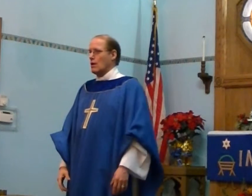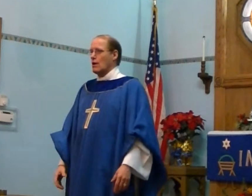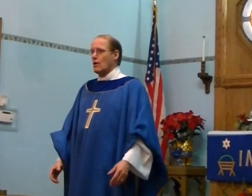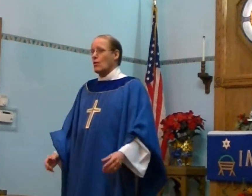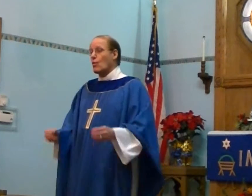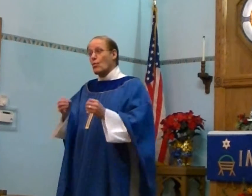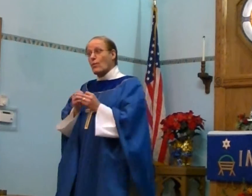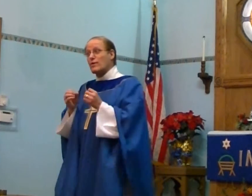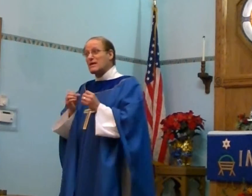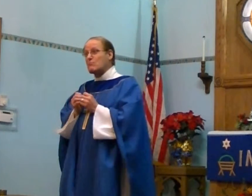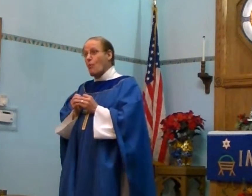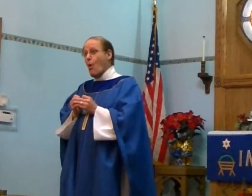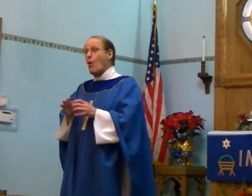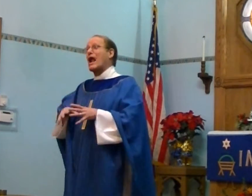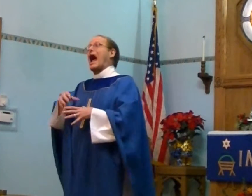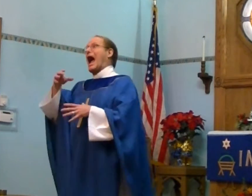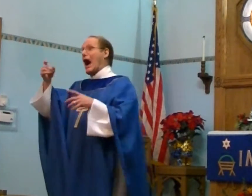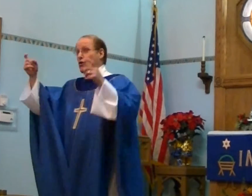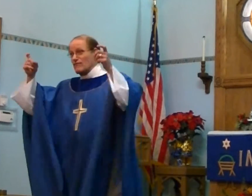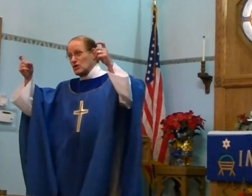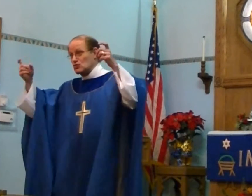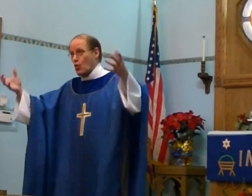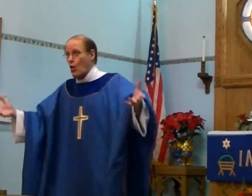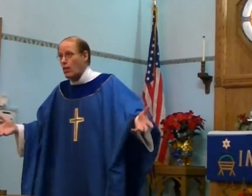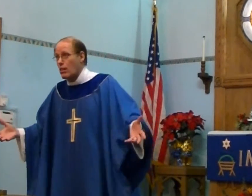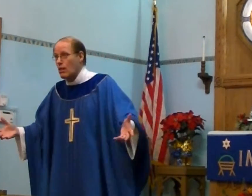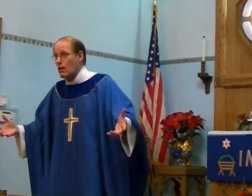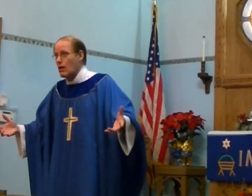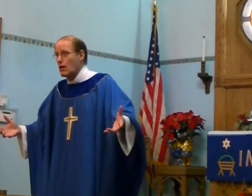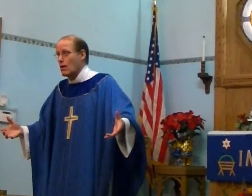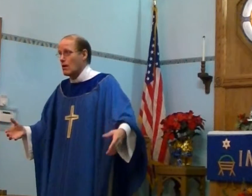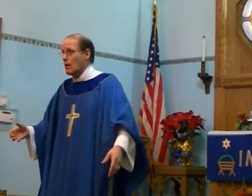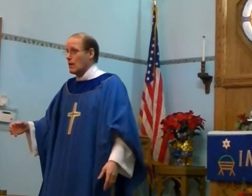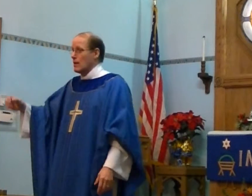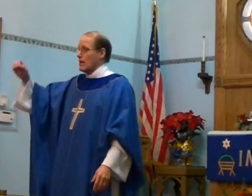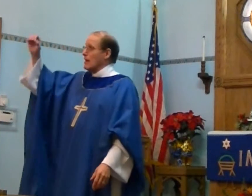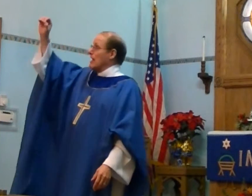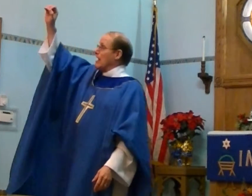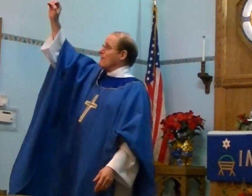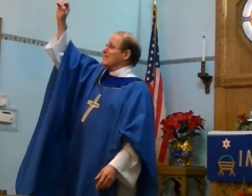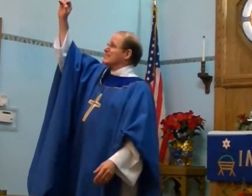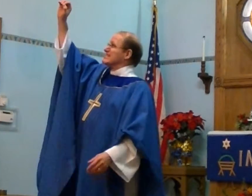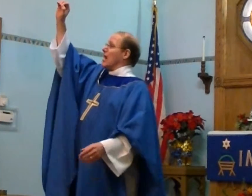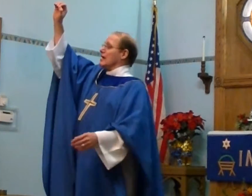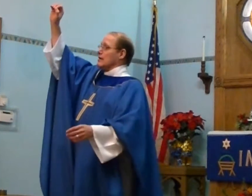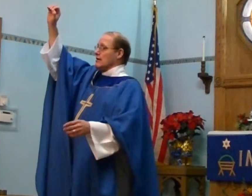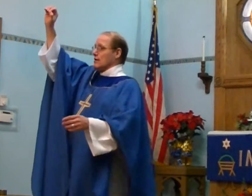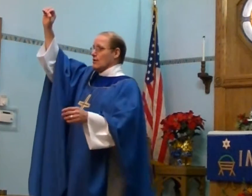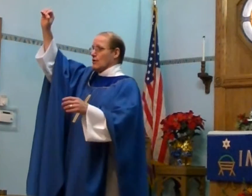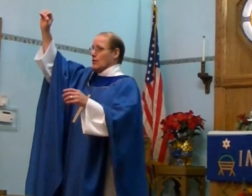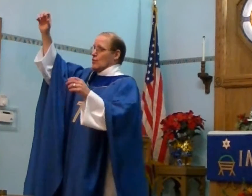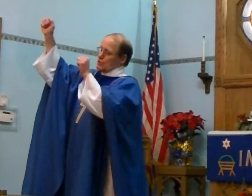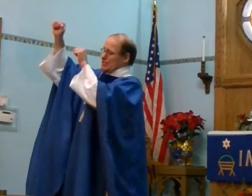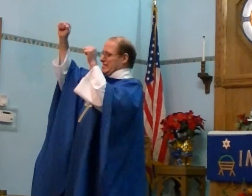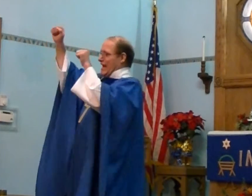what would be more out of control if the sun were to shake